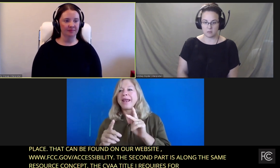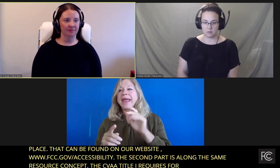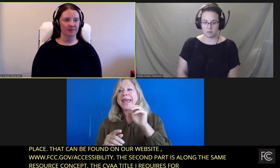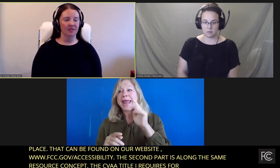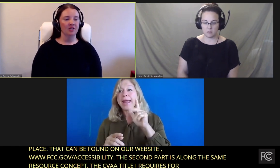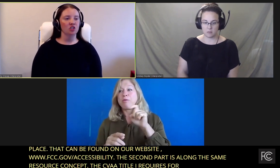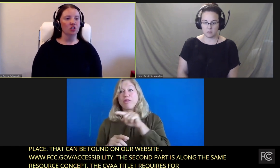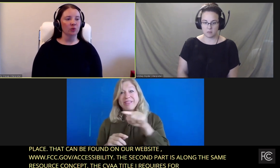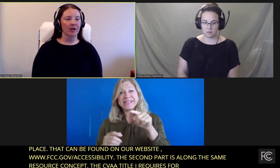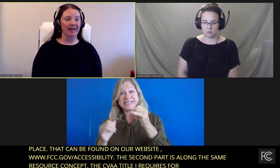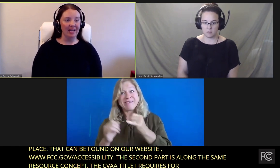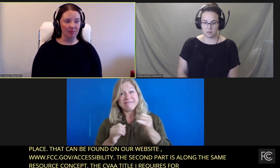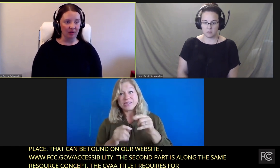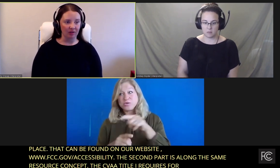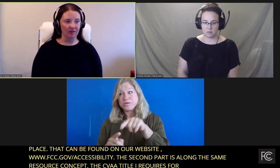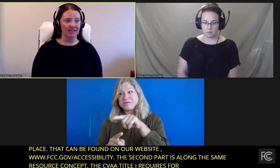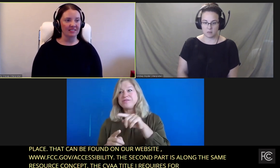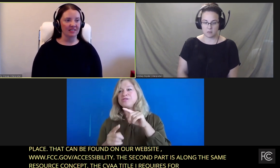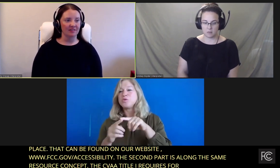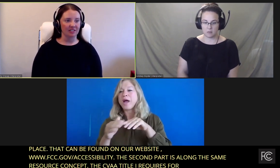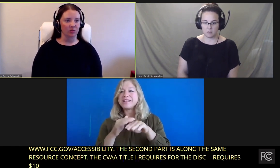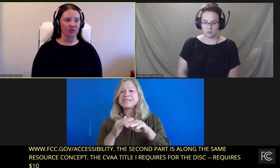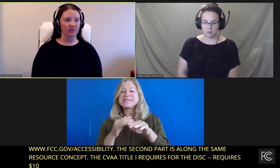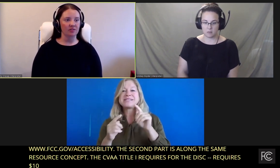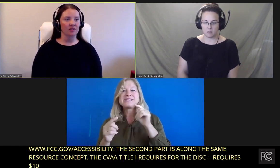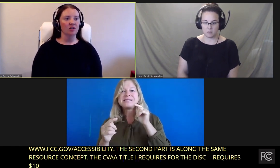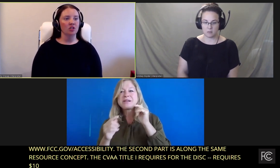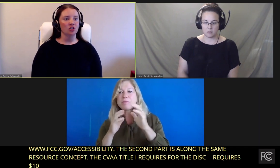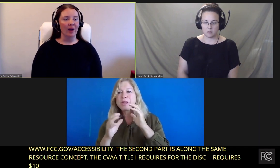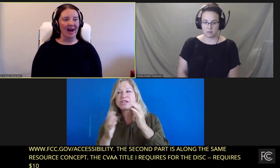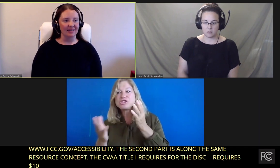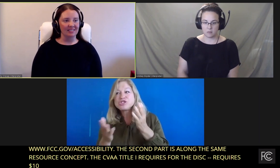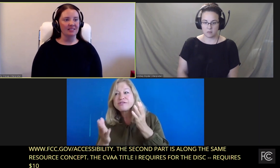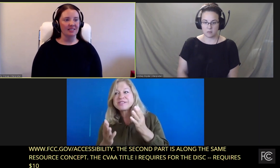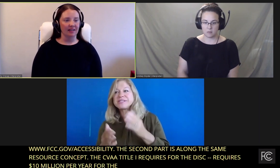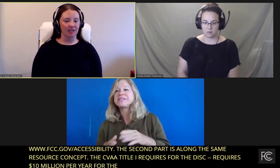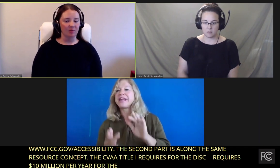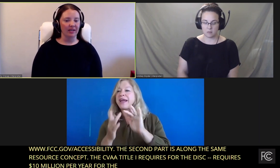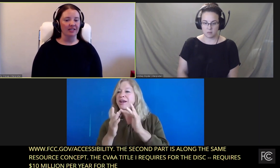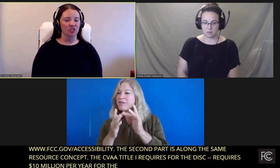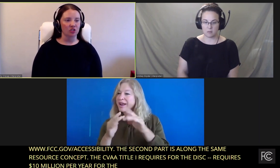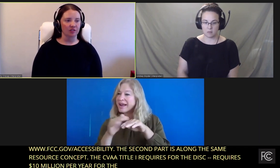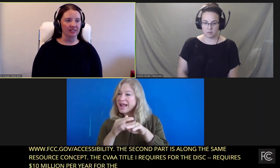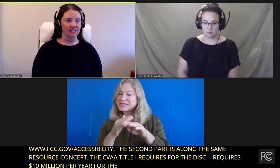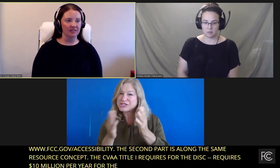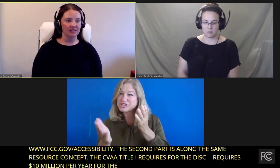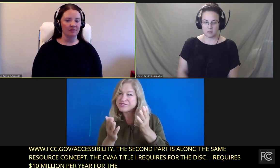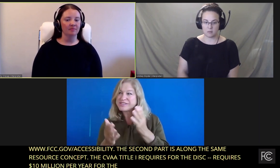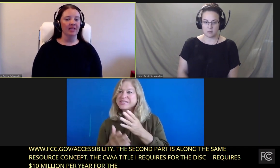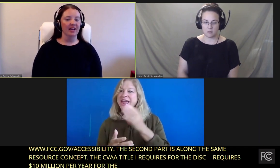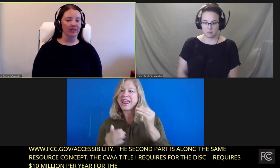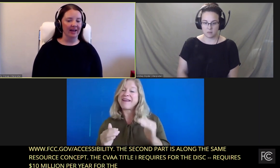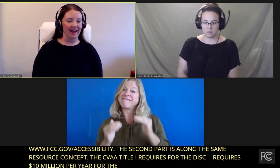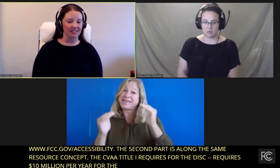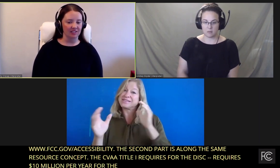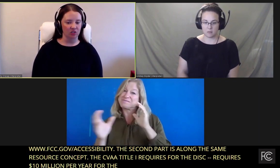low-income. To enable these individuals to access telecommunications services,